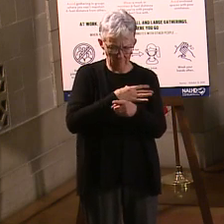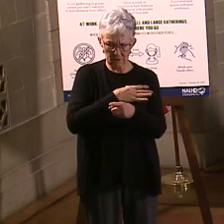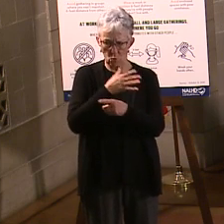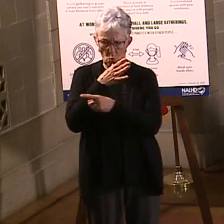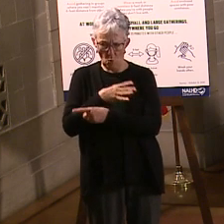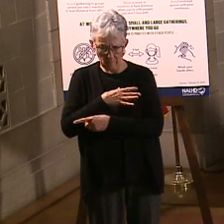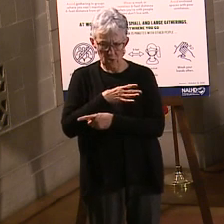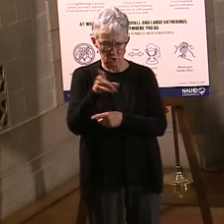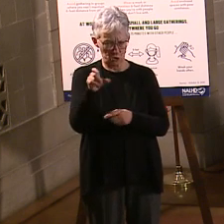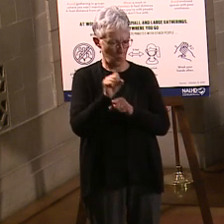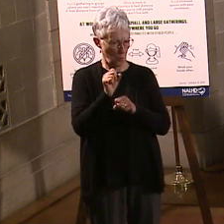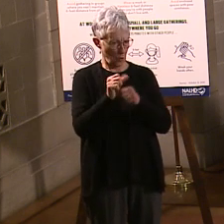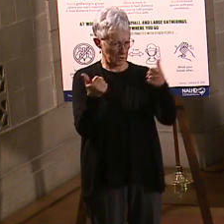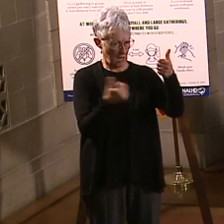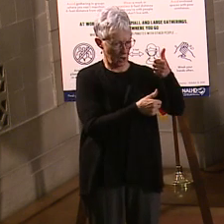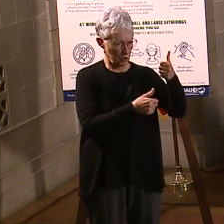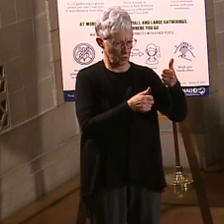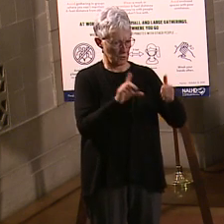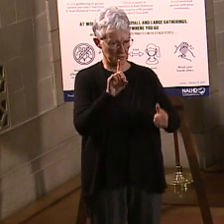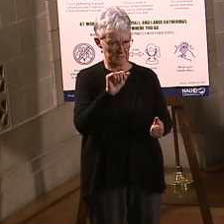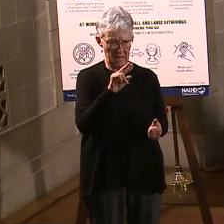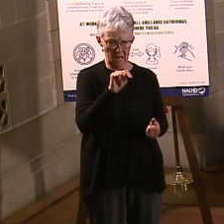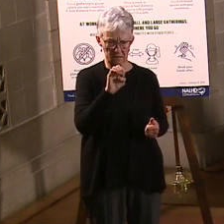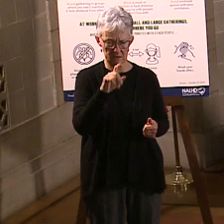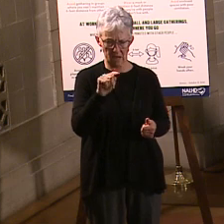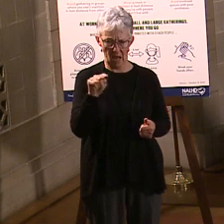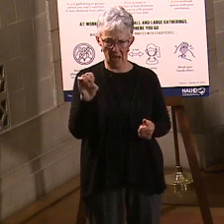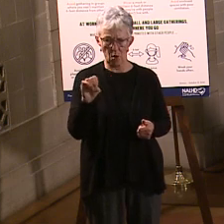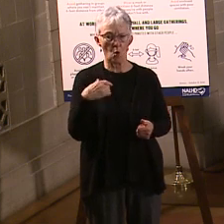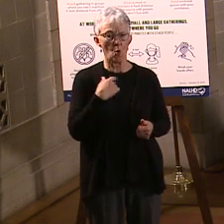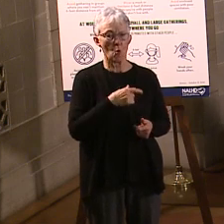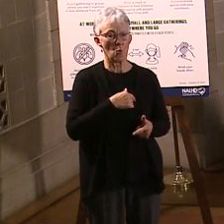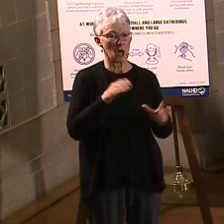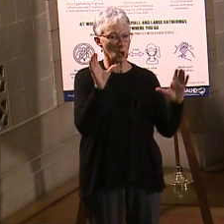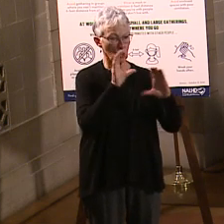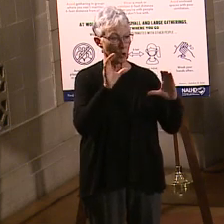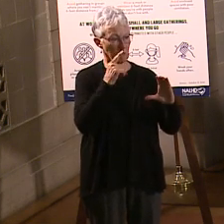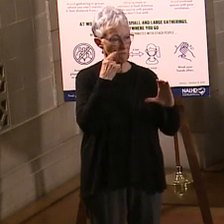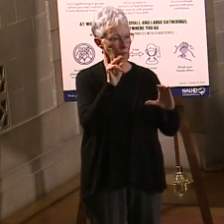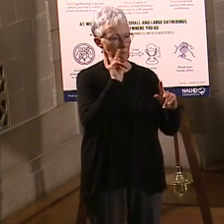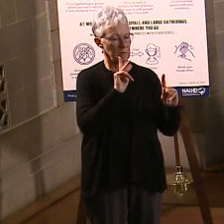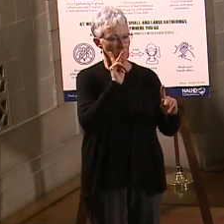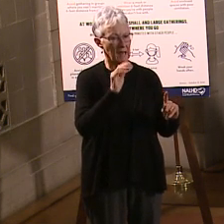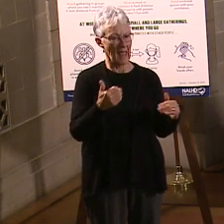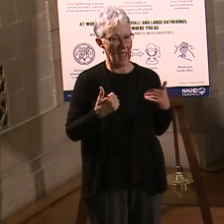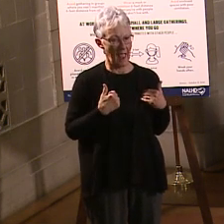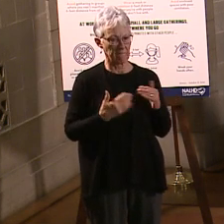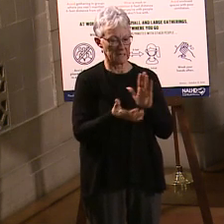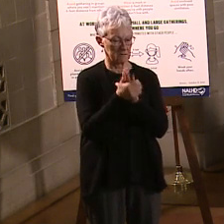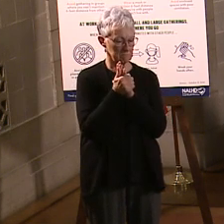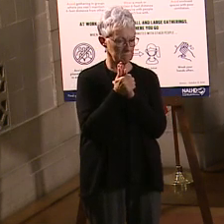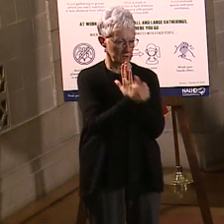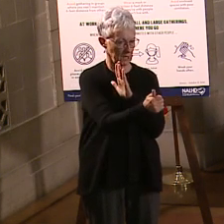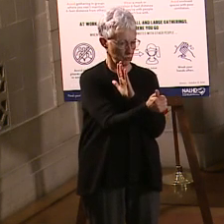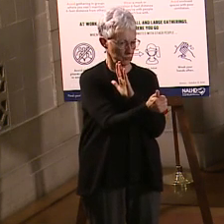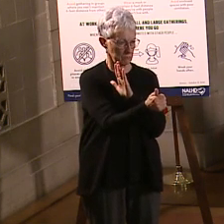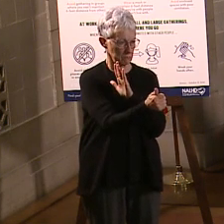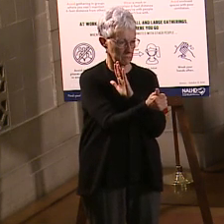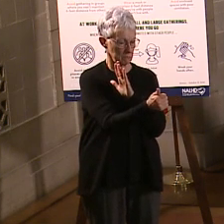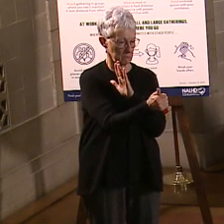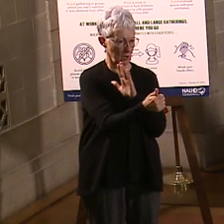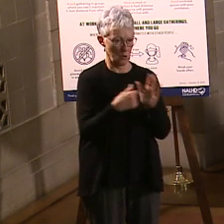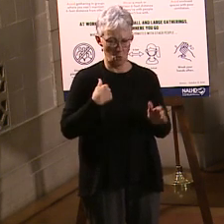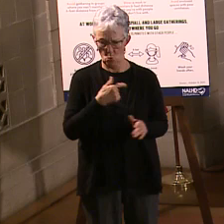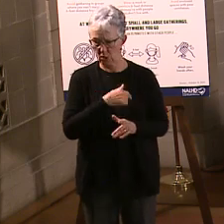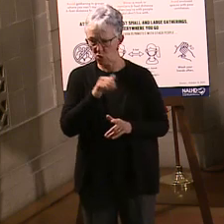Department of Health and Human Services. So we look for talent is what we look for, and that's what we do. And in the state of Nebraska, we don't have quotas.